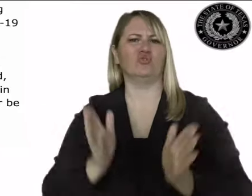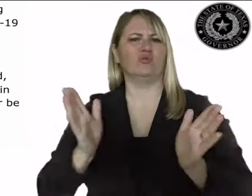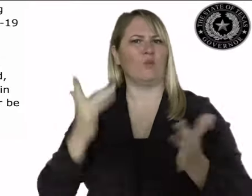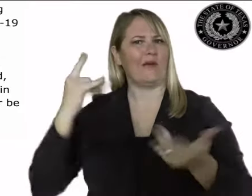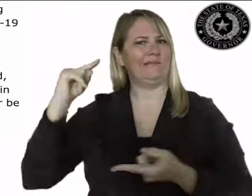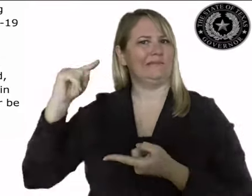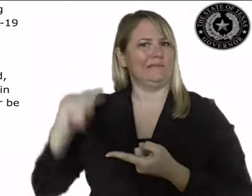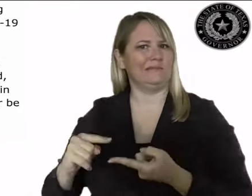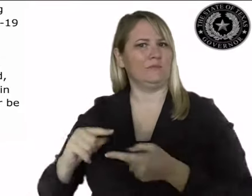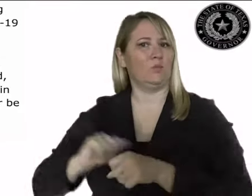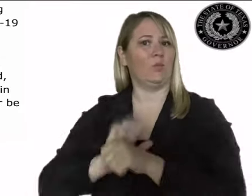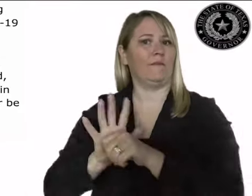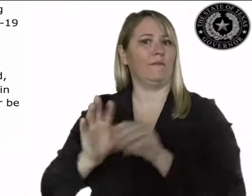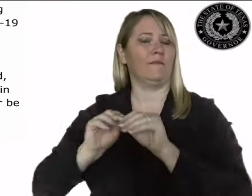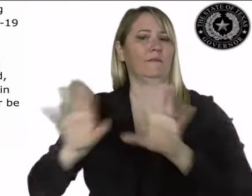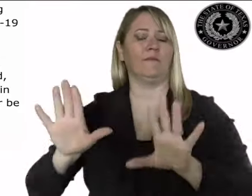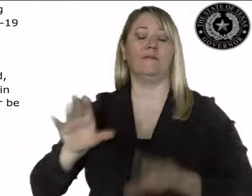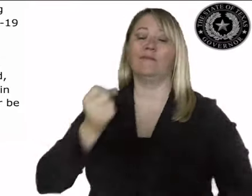and